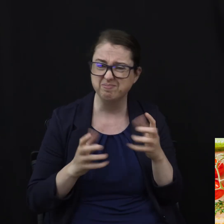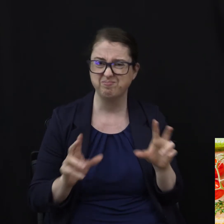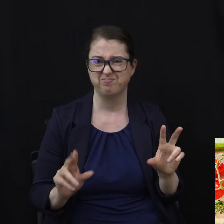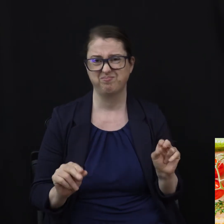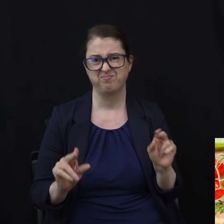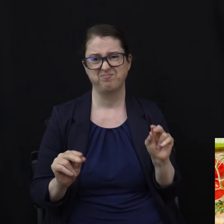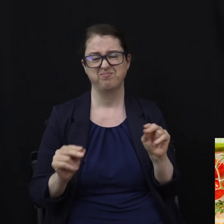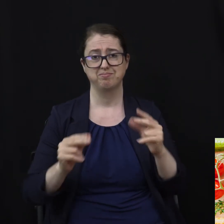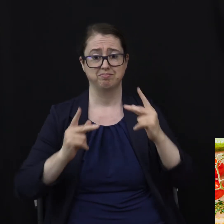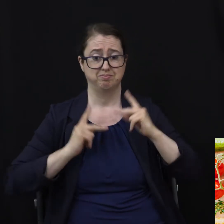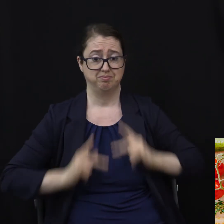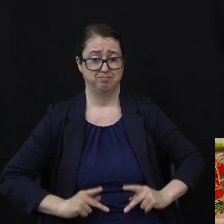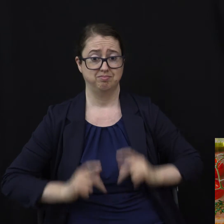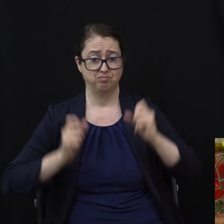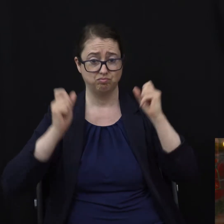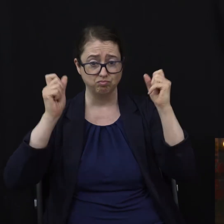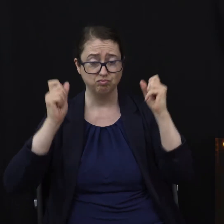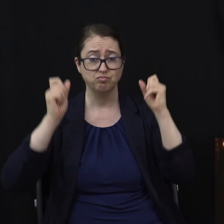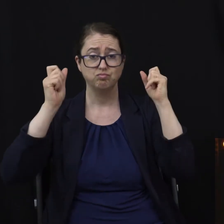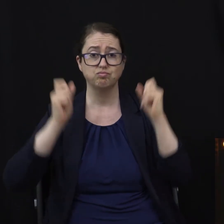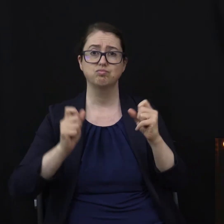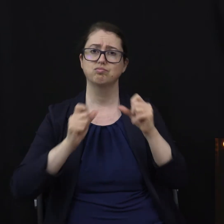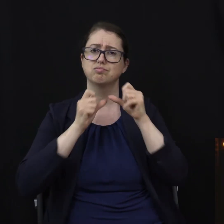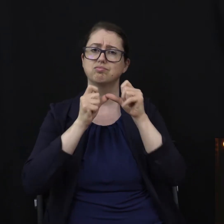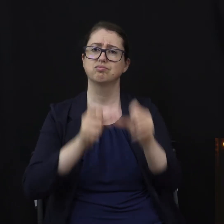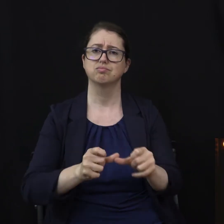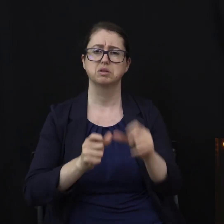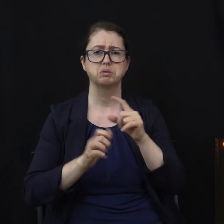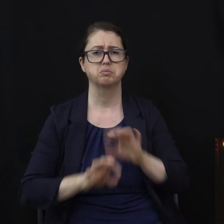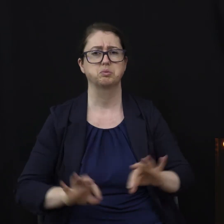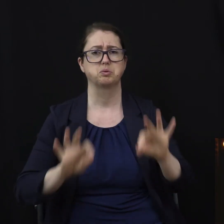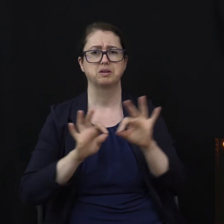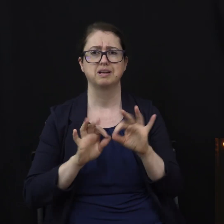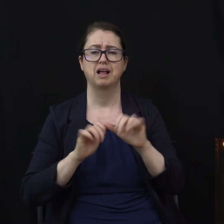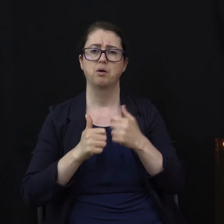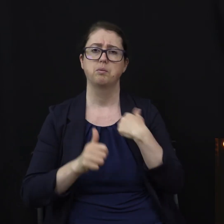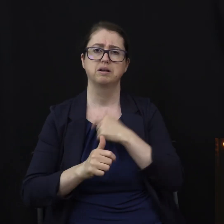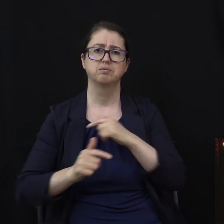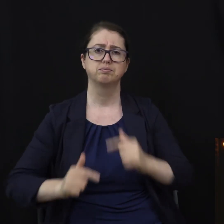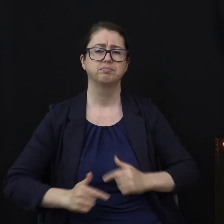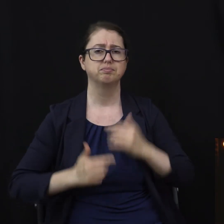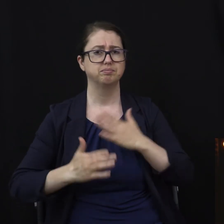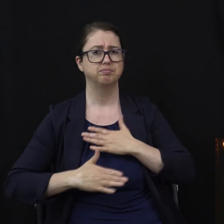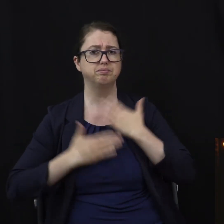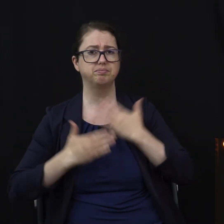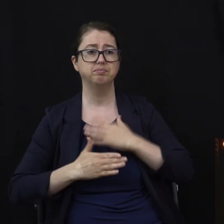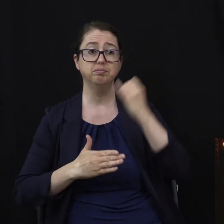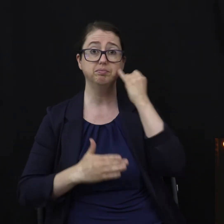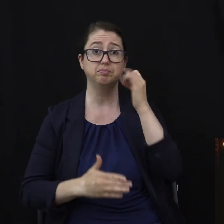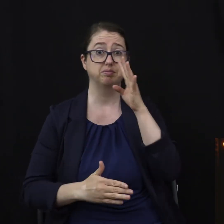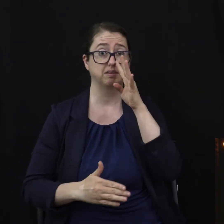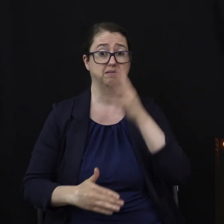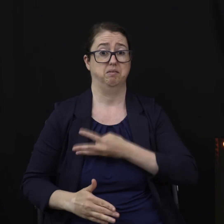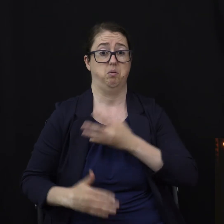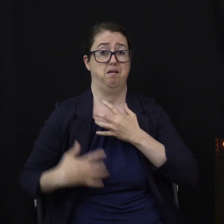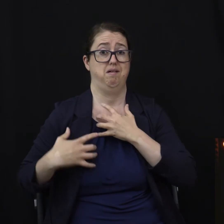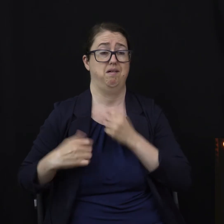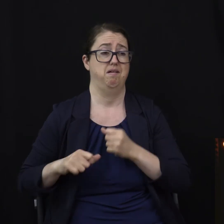longevity are essential ingredients to live in a happy life. If you neglect your health, there is not enough money in the